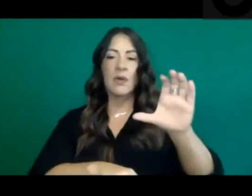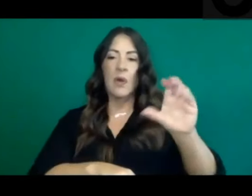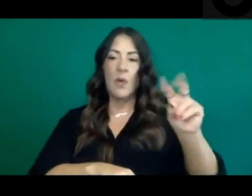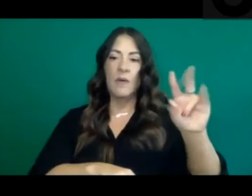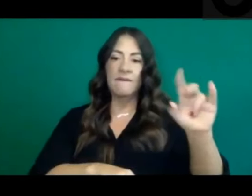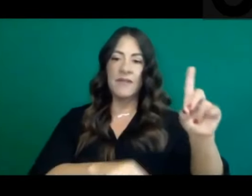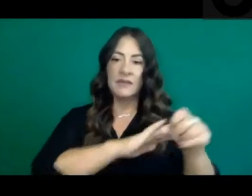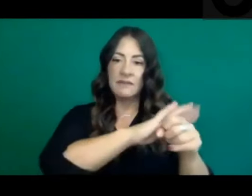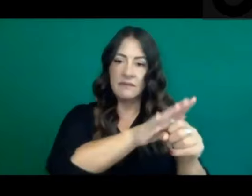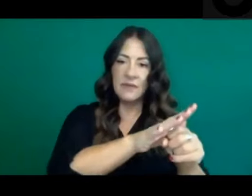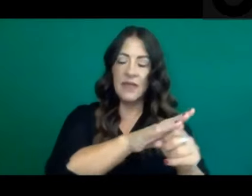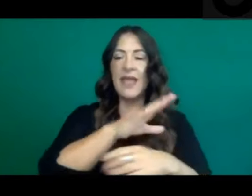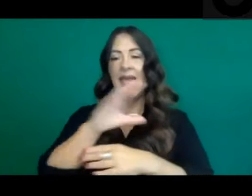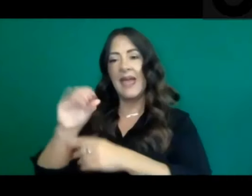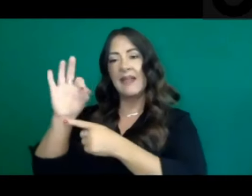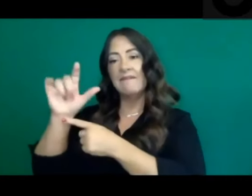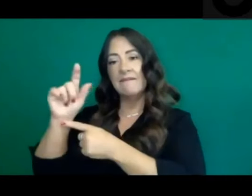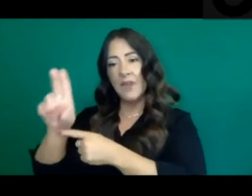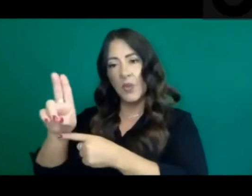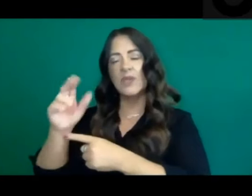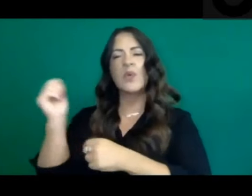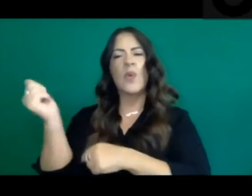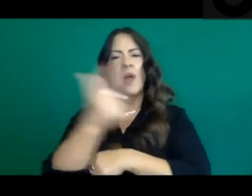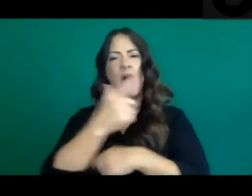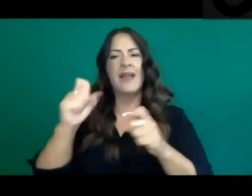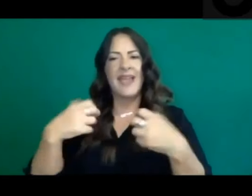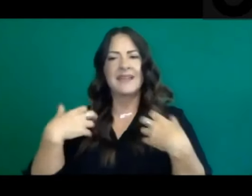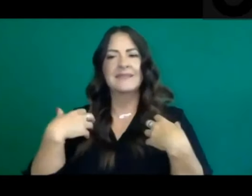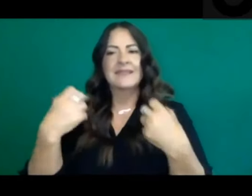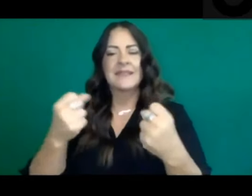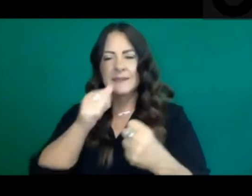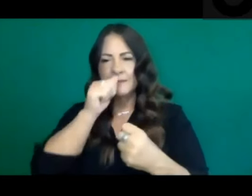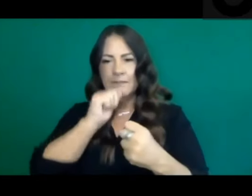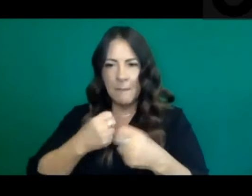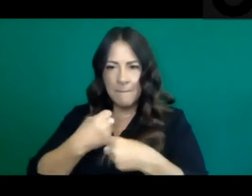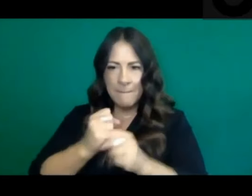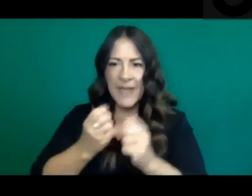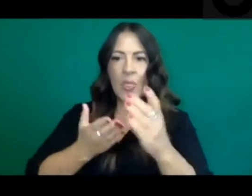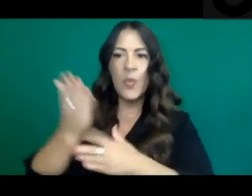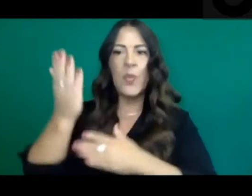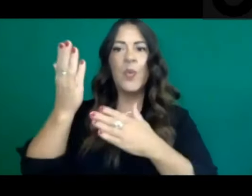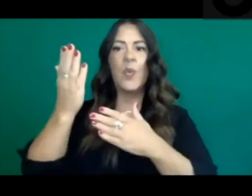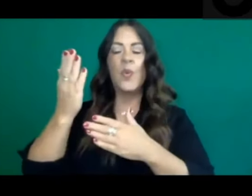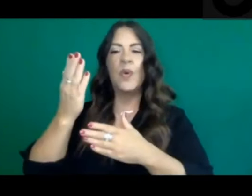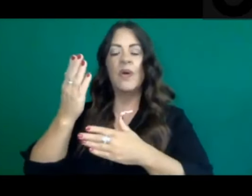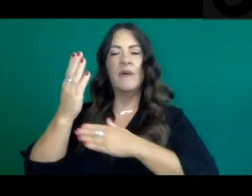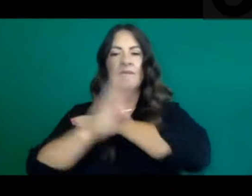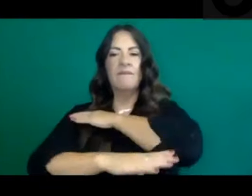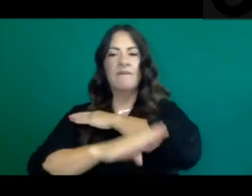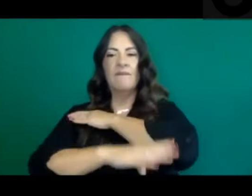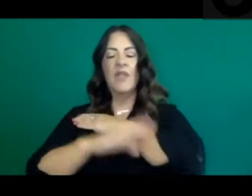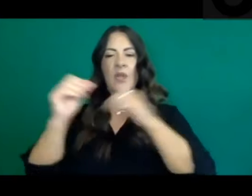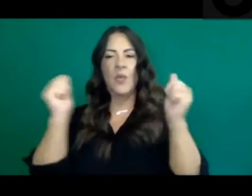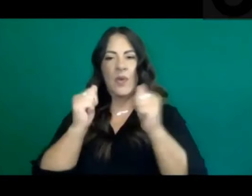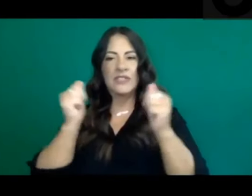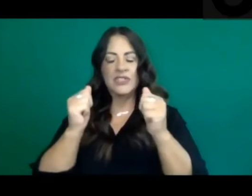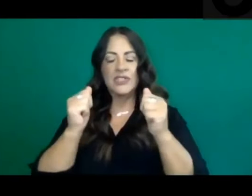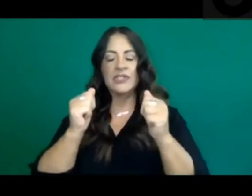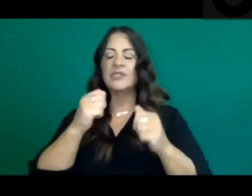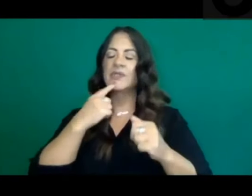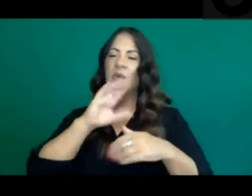and get through the fall and winter if we prepare now. So with that, good afternoon